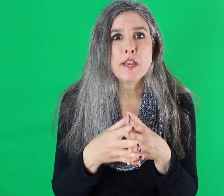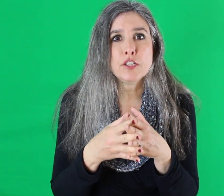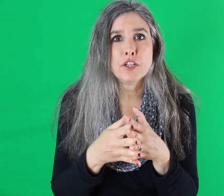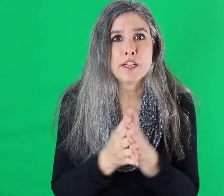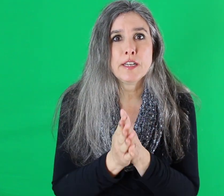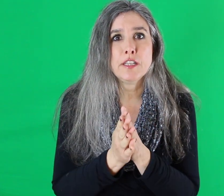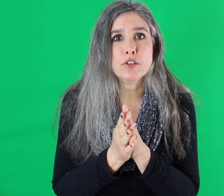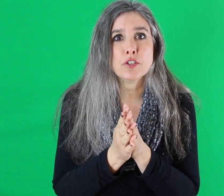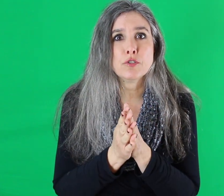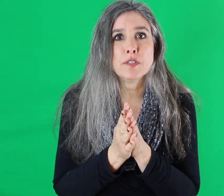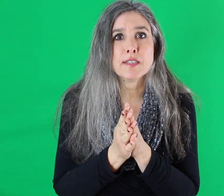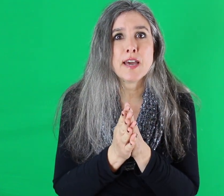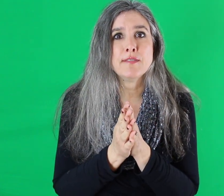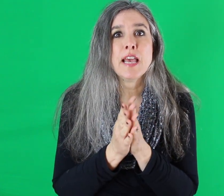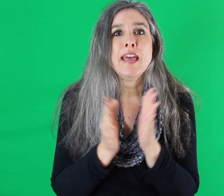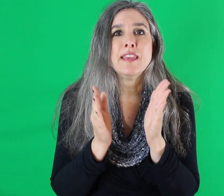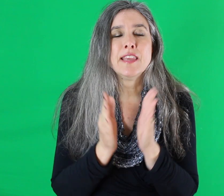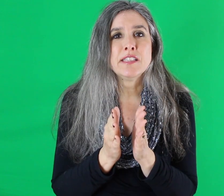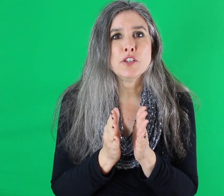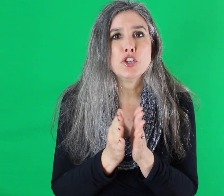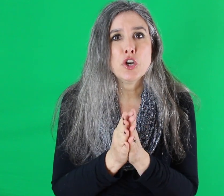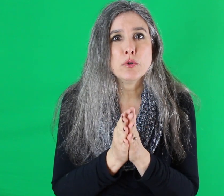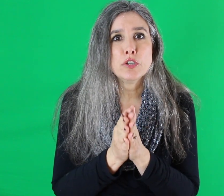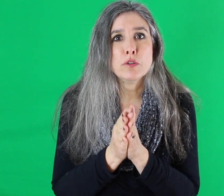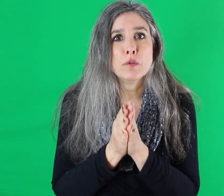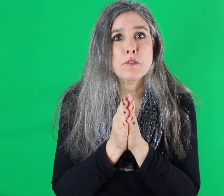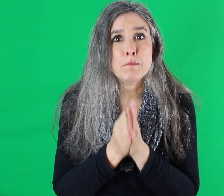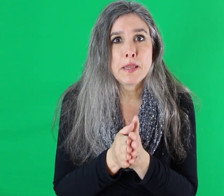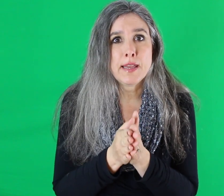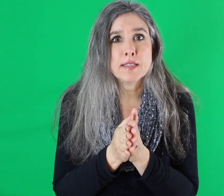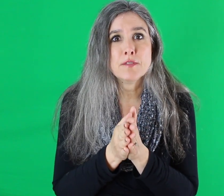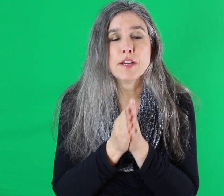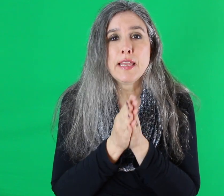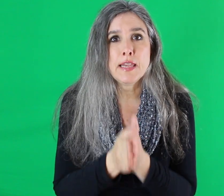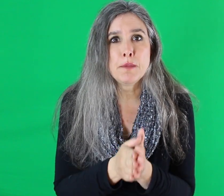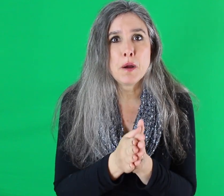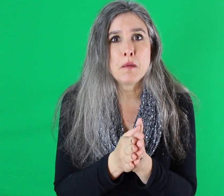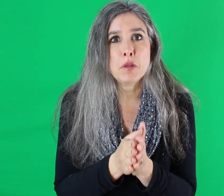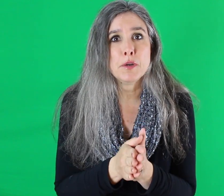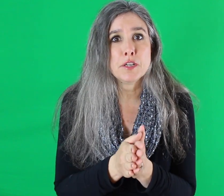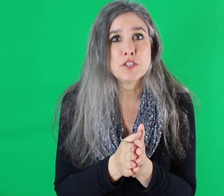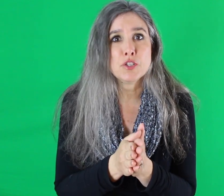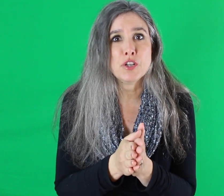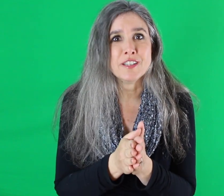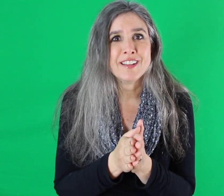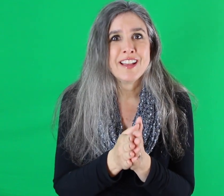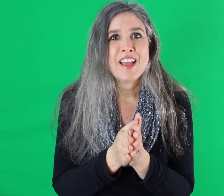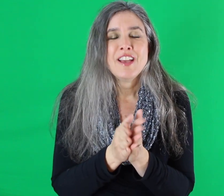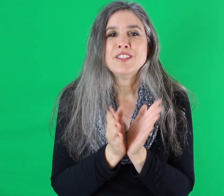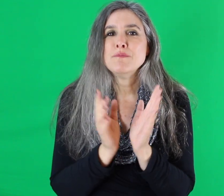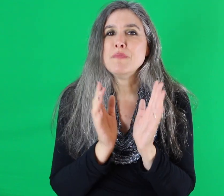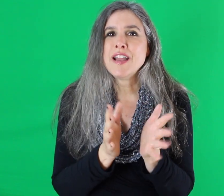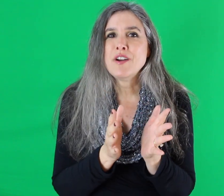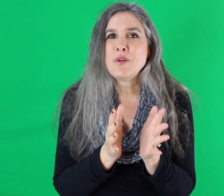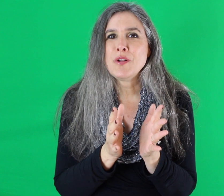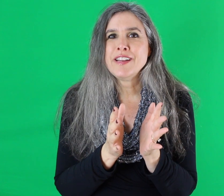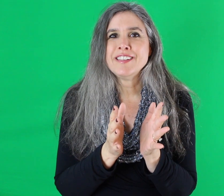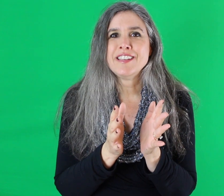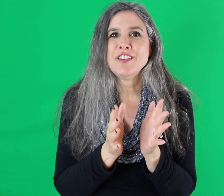integrated in your children's lives that that's their go-to place for any problem or concern. So my goal is that